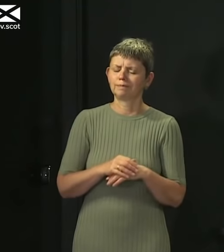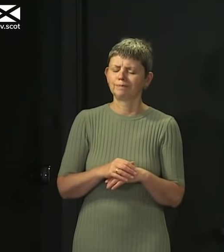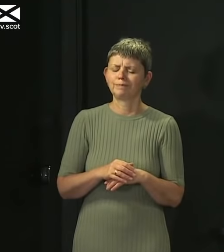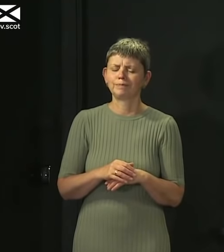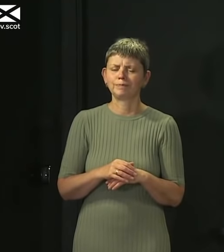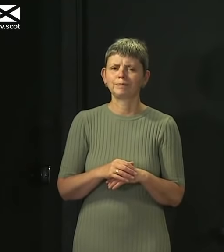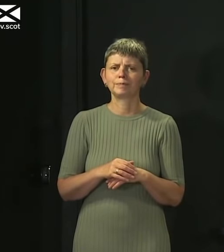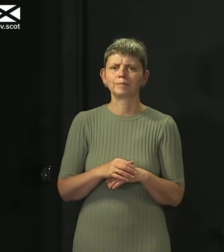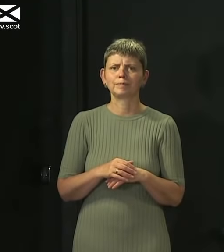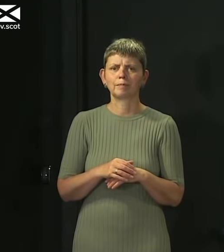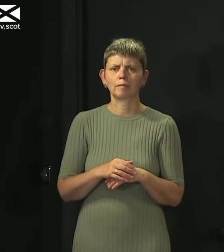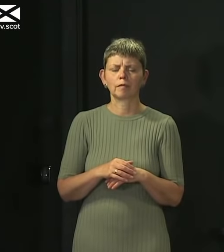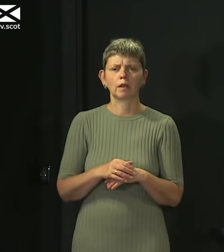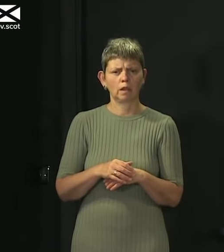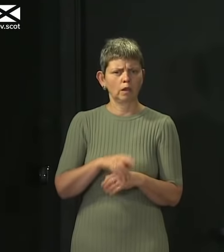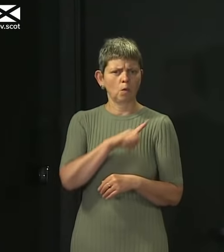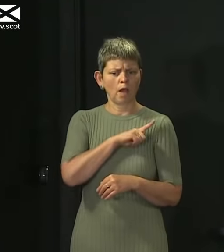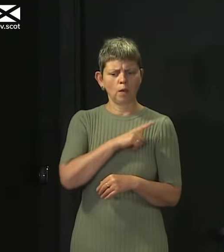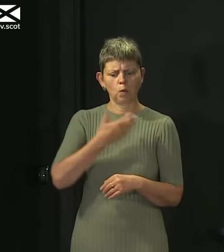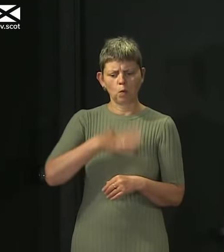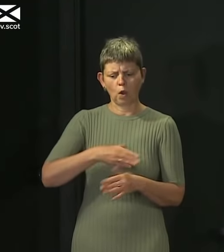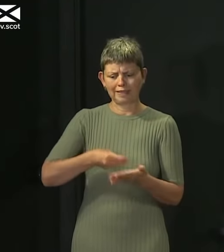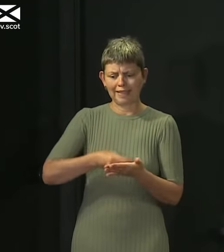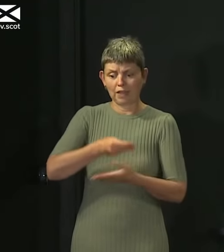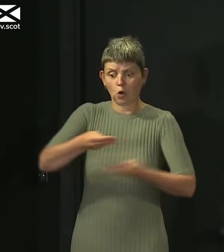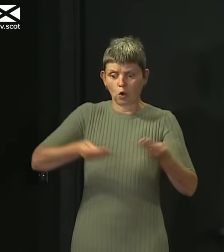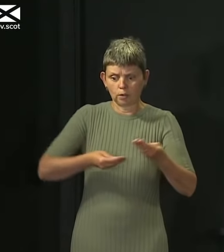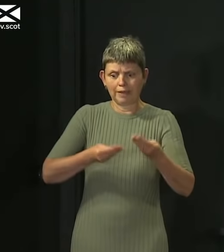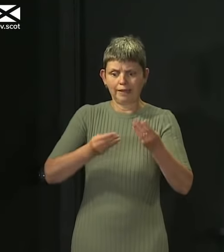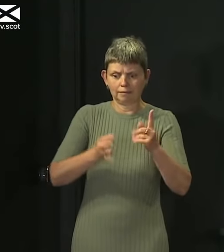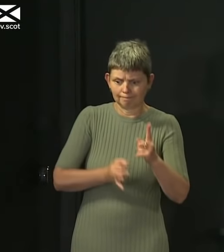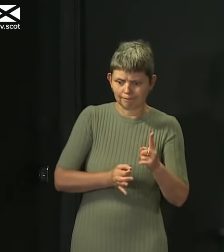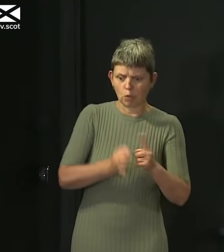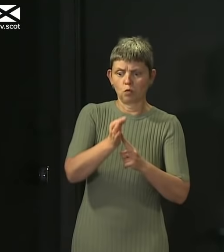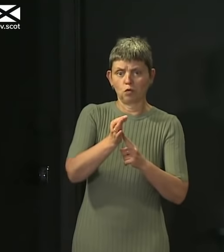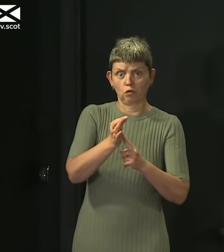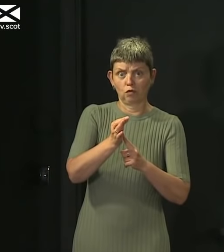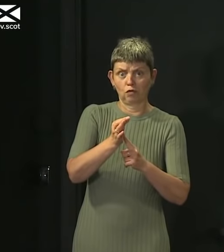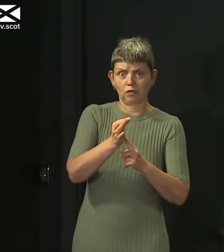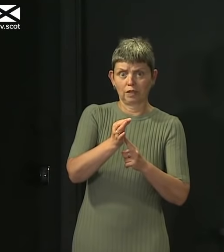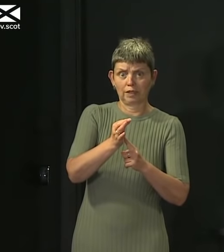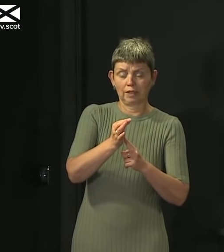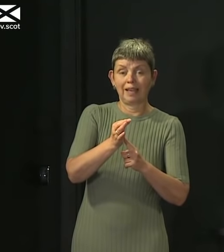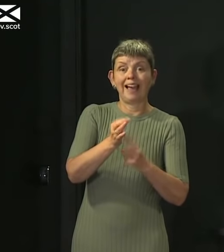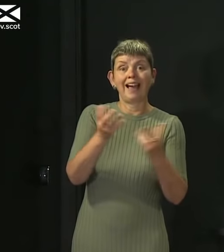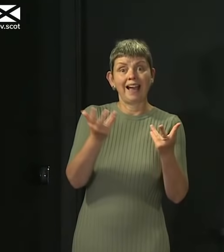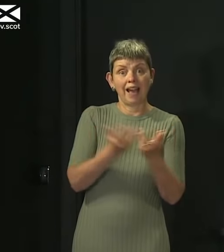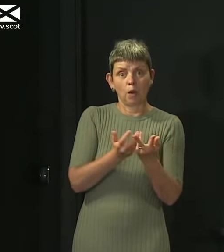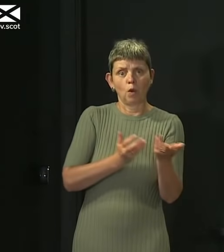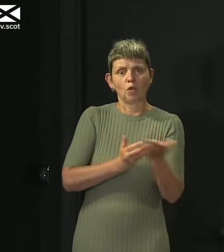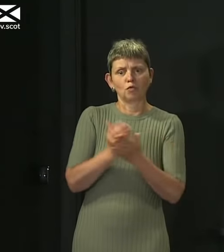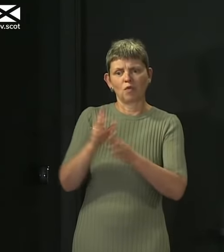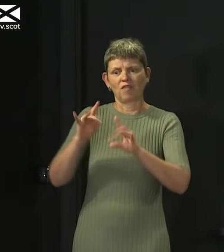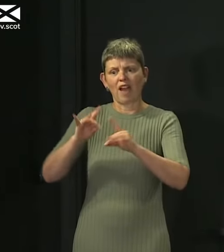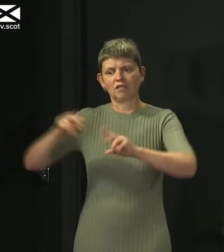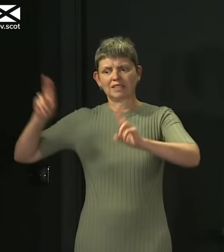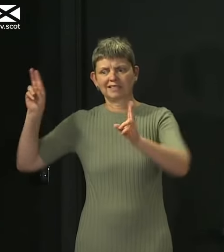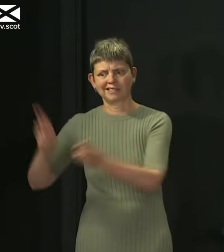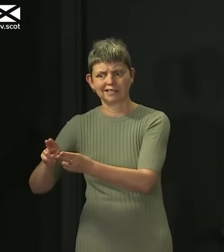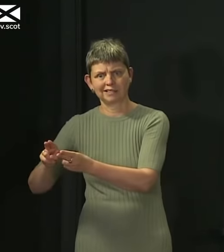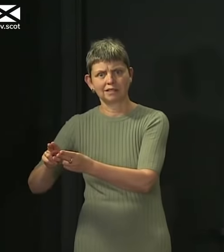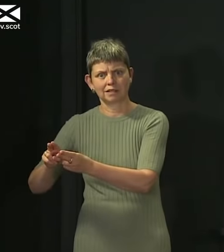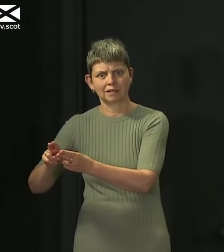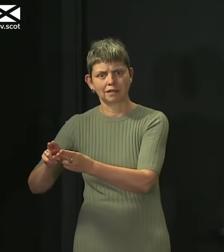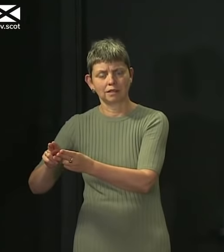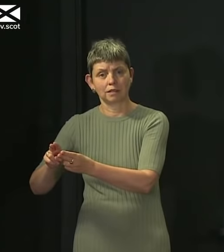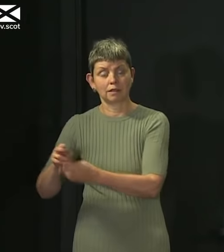to get our economy into recovery is to keep the virus under control, because Aberdeen is showing us just now